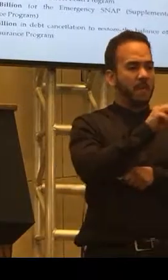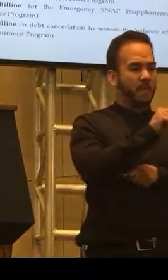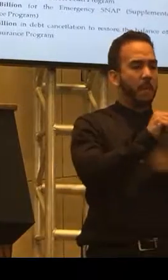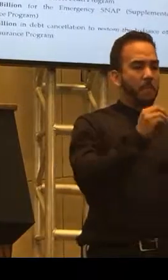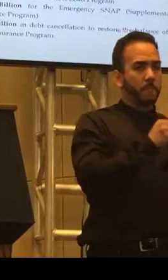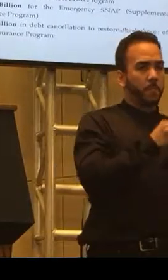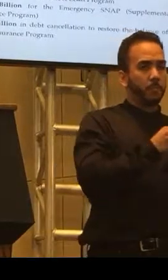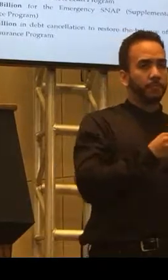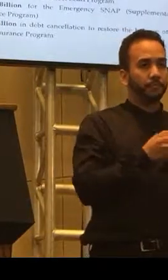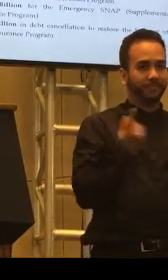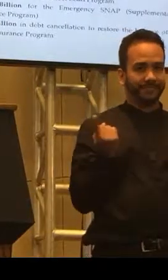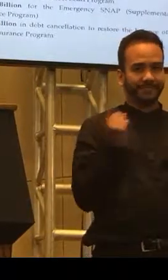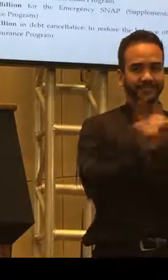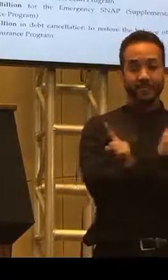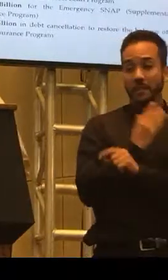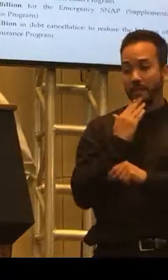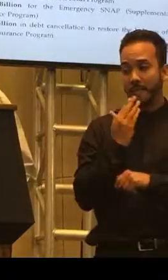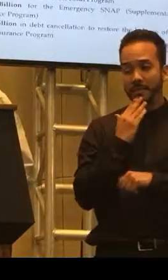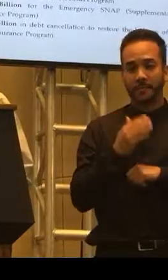million. I have any. Okay.